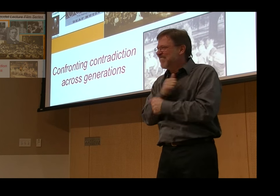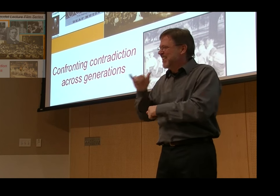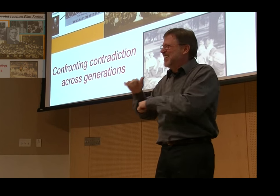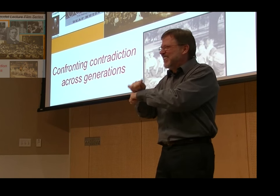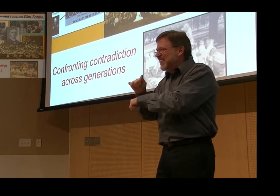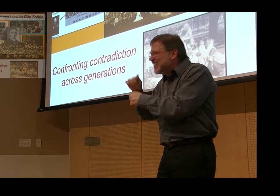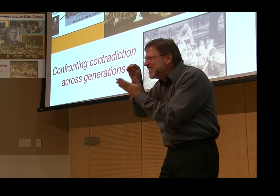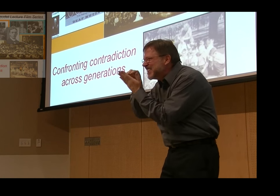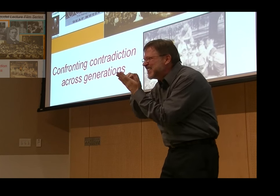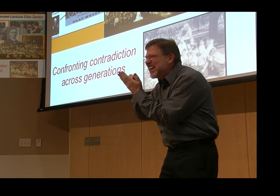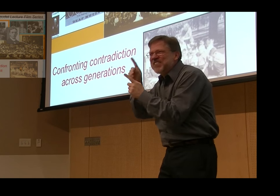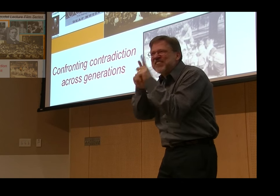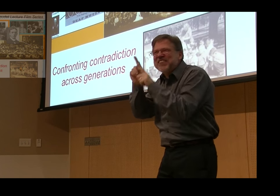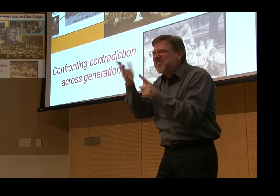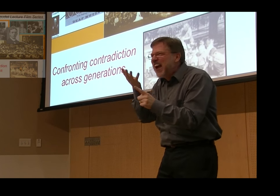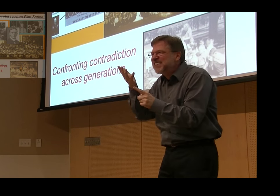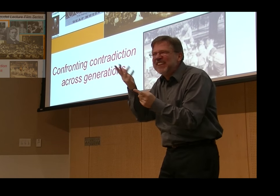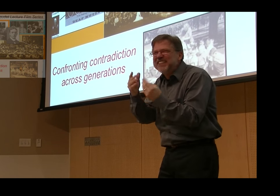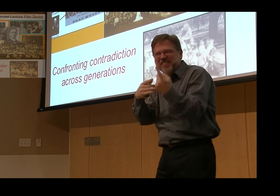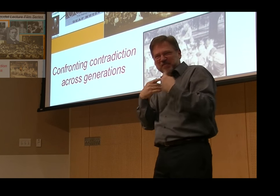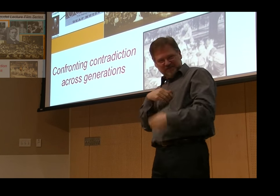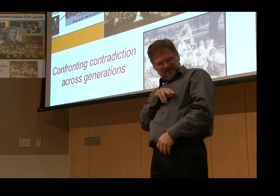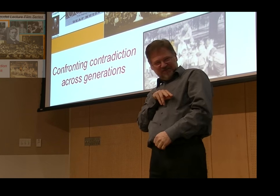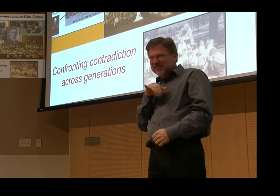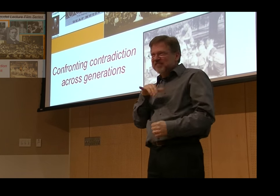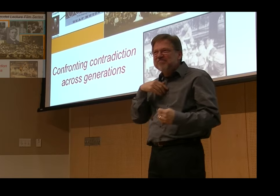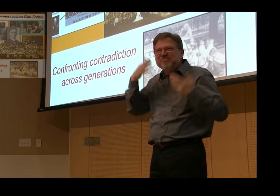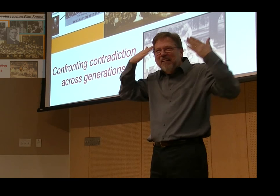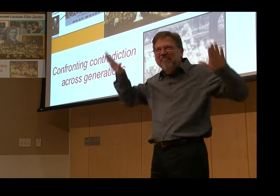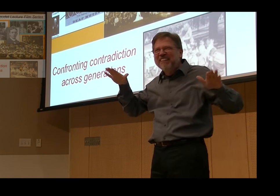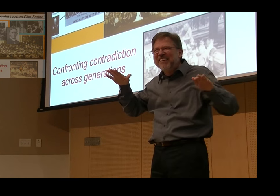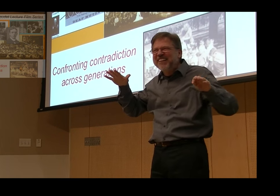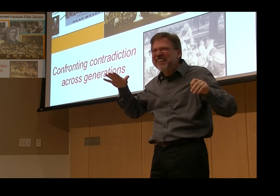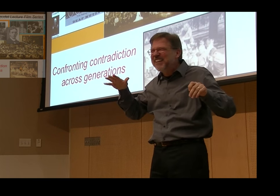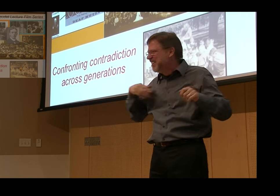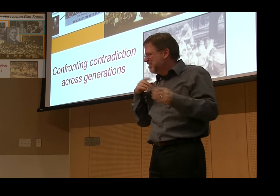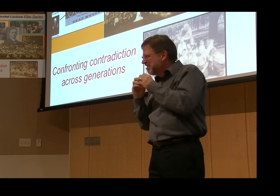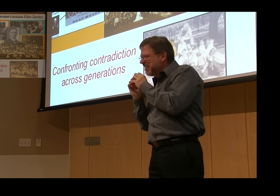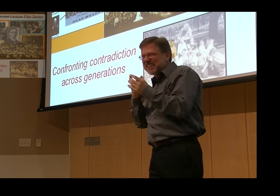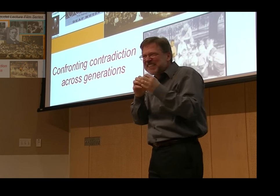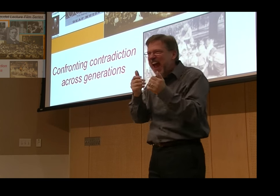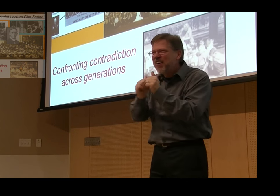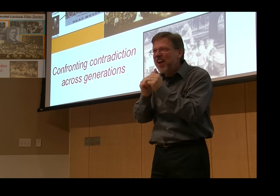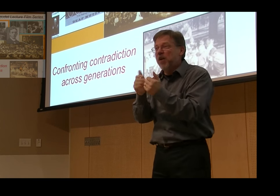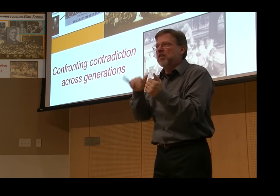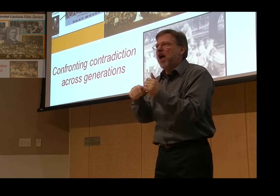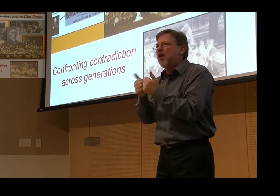It was fabulous. She's interpreting right now, but she just loved, thoroughly enjoyed recording all of